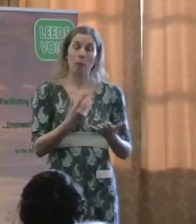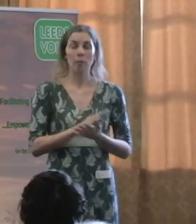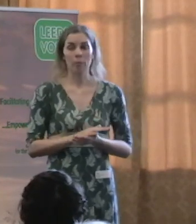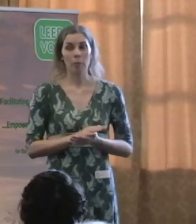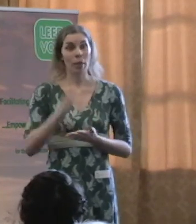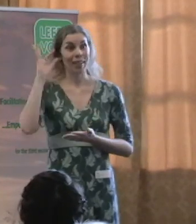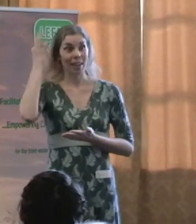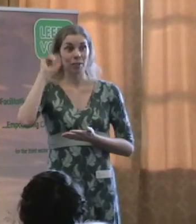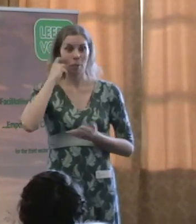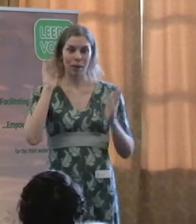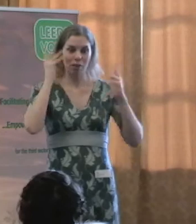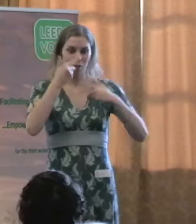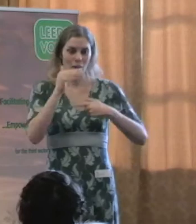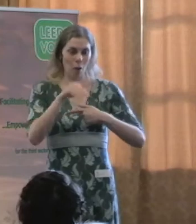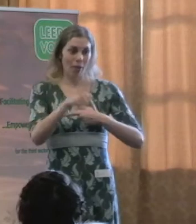for local authorities.